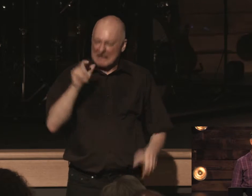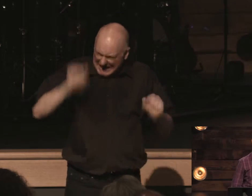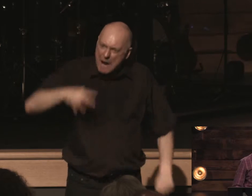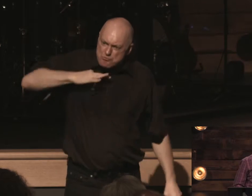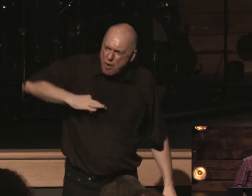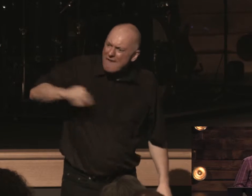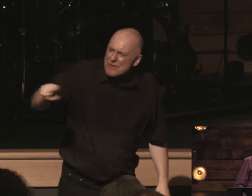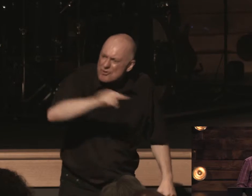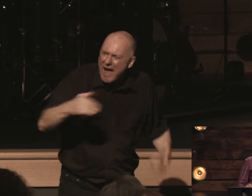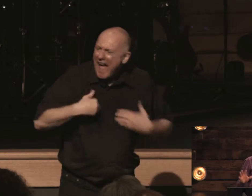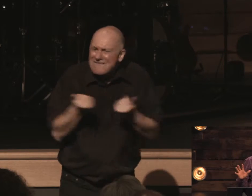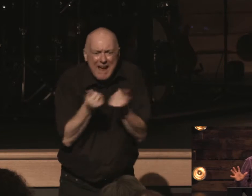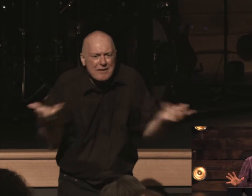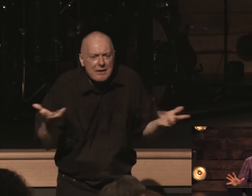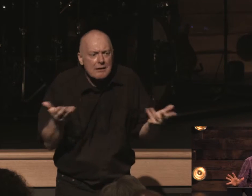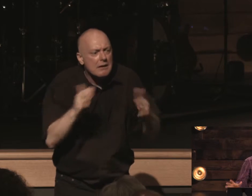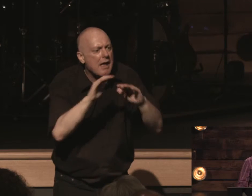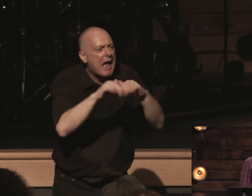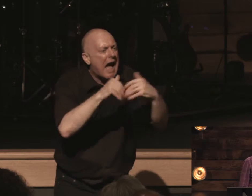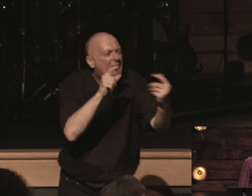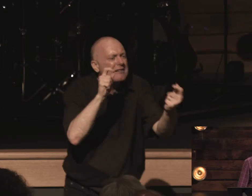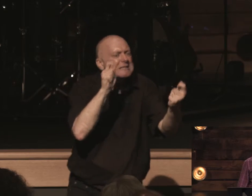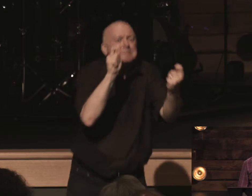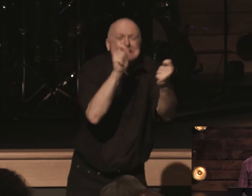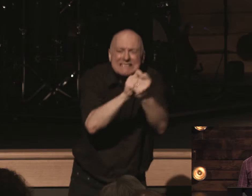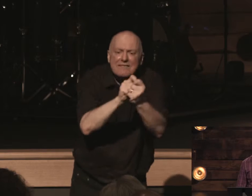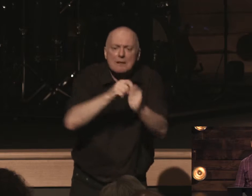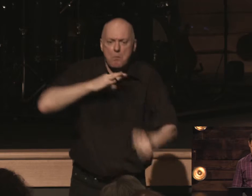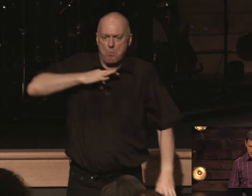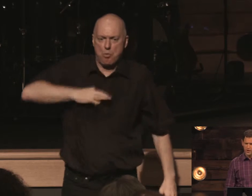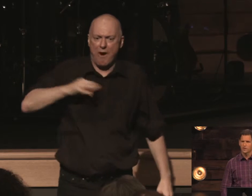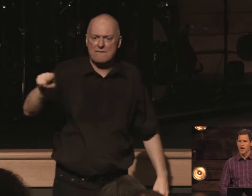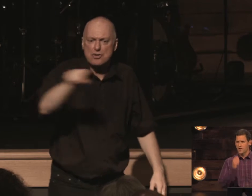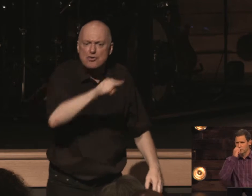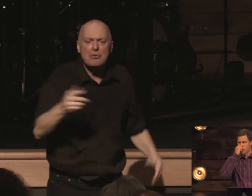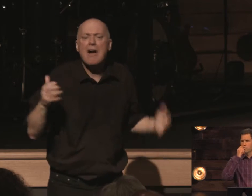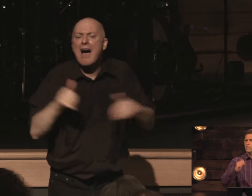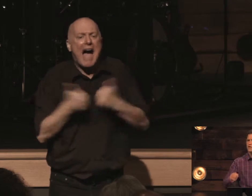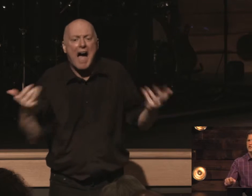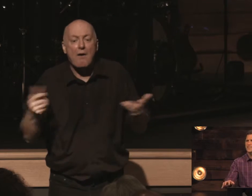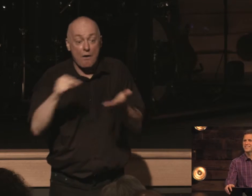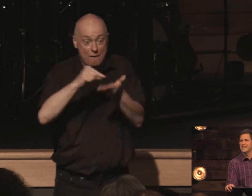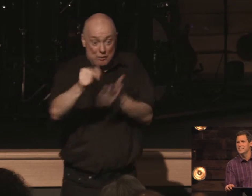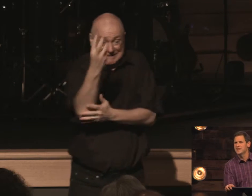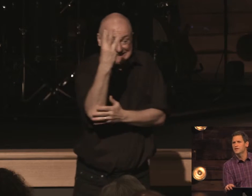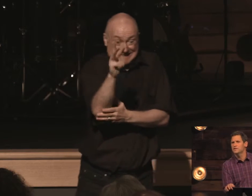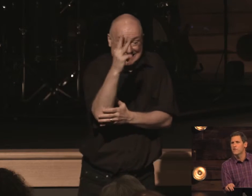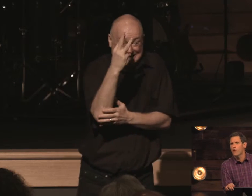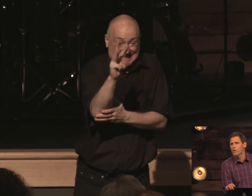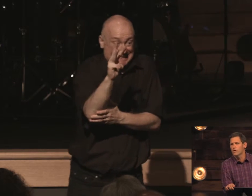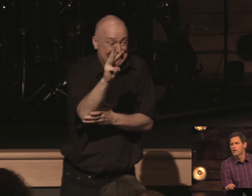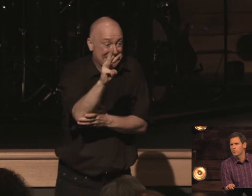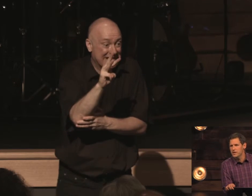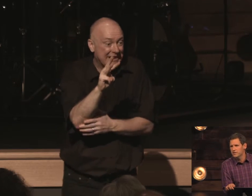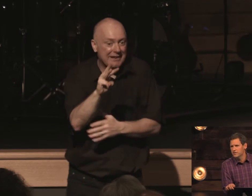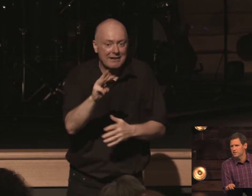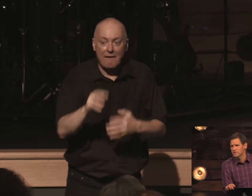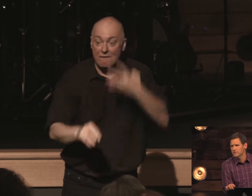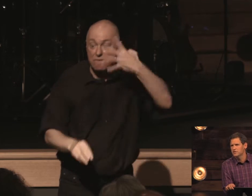but how specifically is it profitable within our lives well verse 16 gives four reasons you should